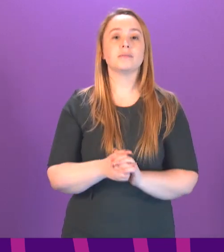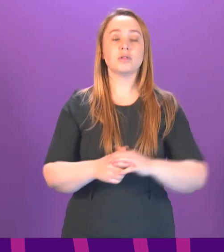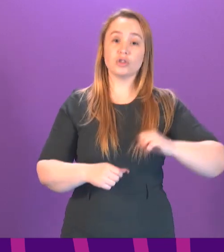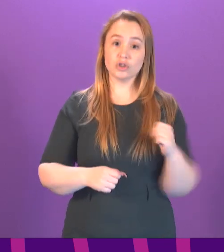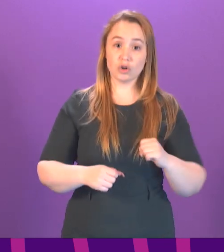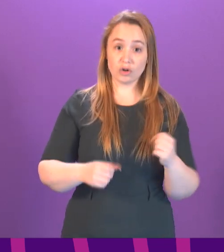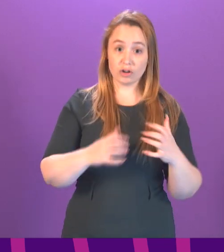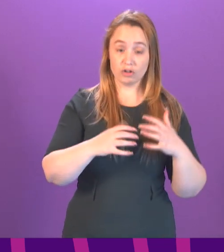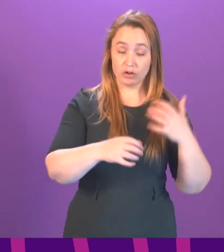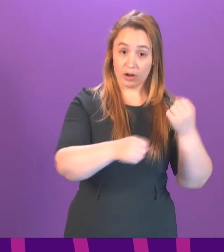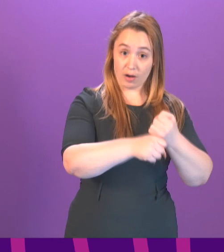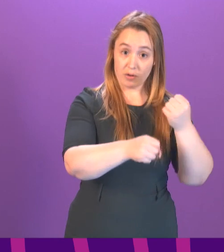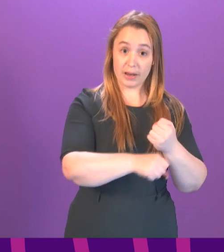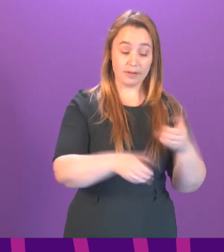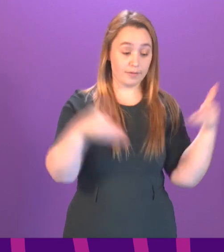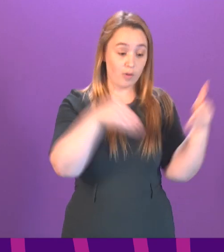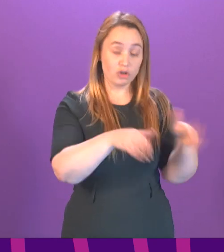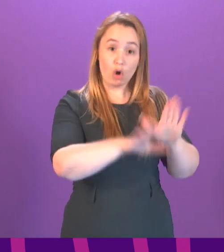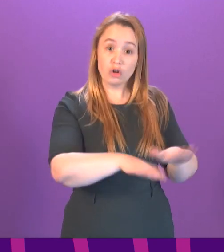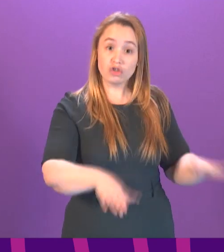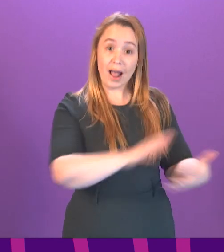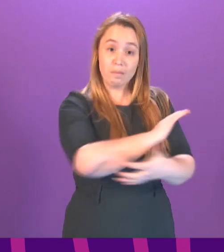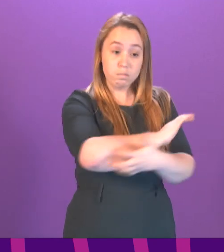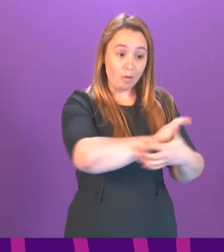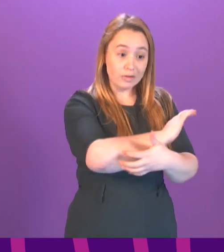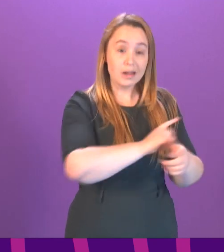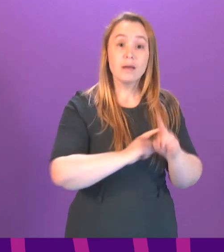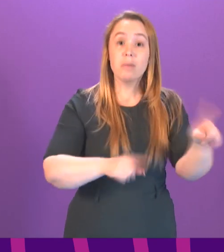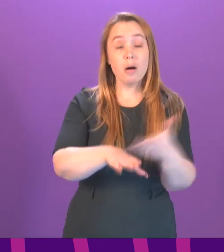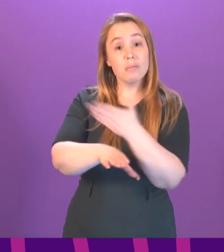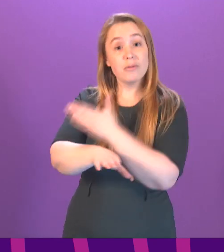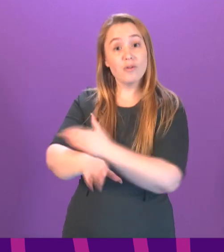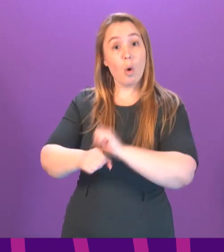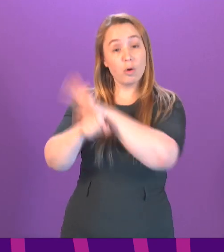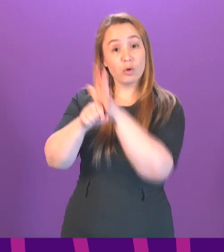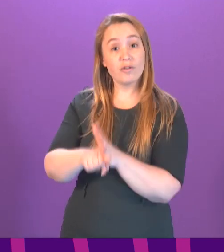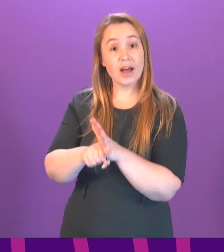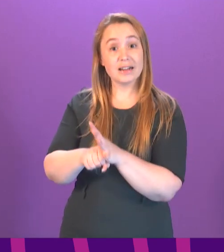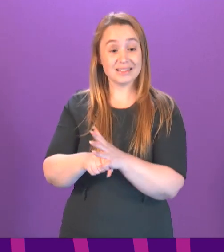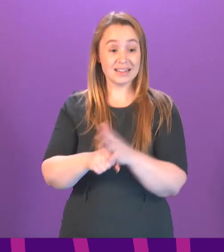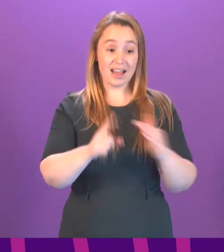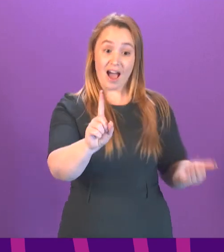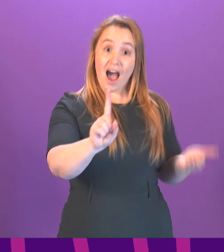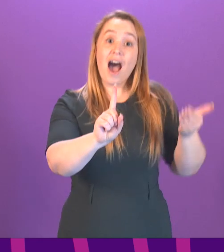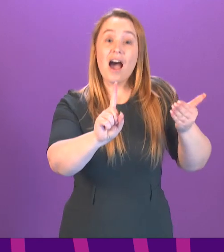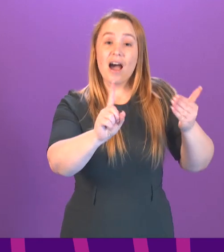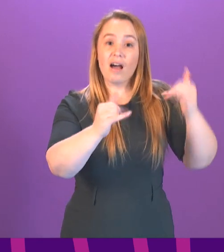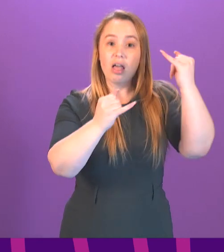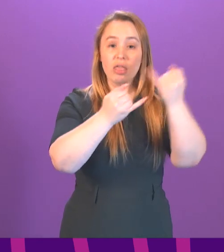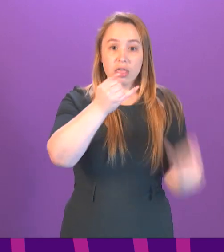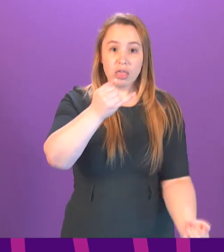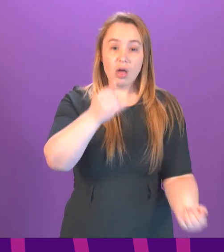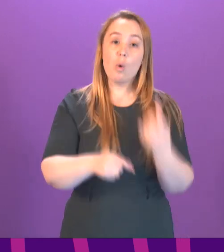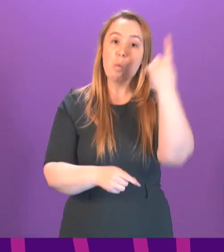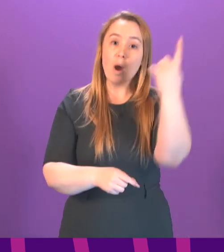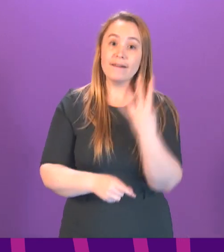targets on child poverty, but even before the pandemic, we were on track to miss them. Almost one in four children in this country